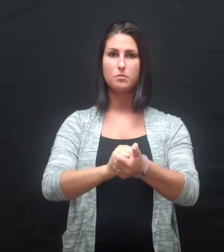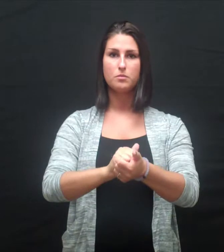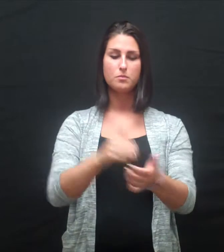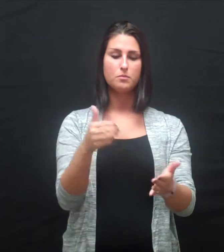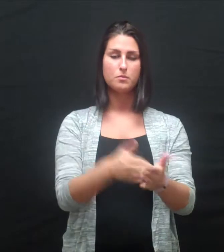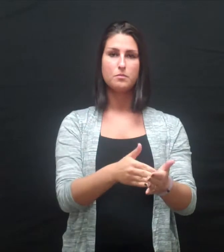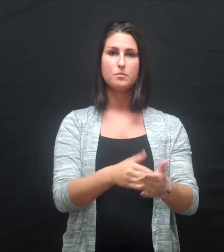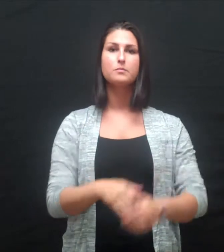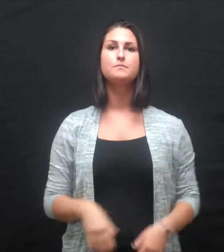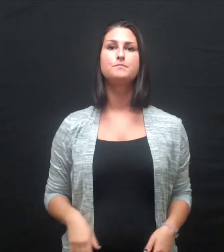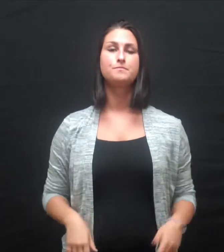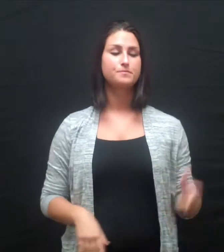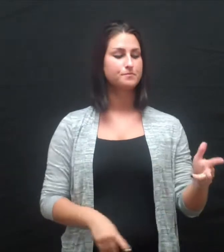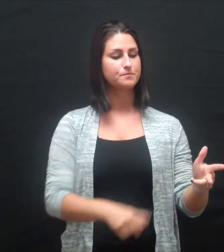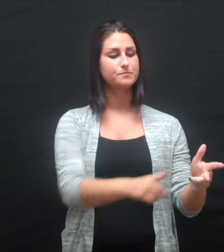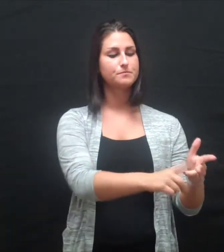and Hastings Water Works.